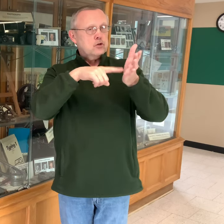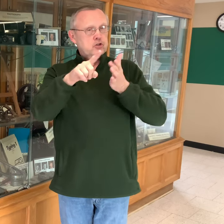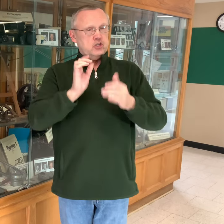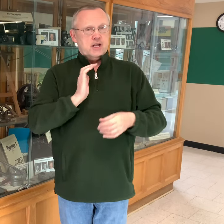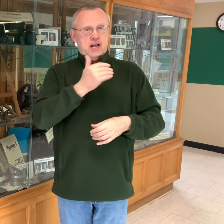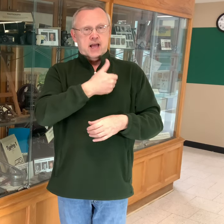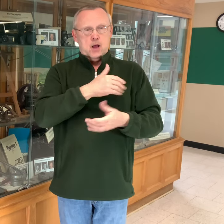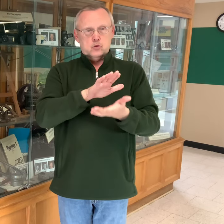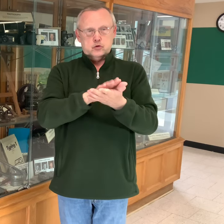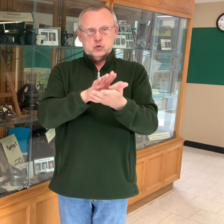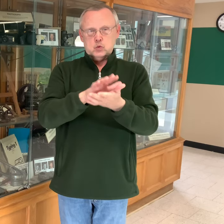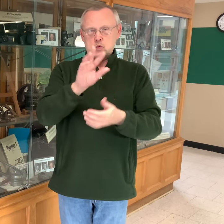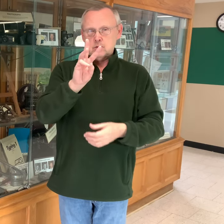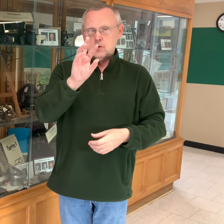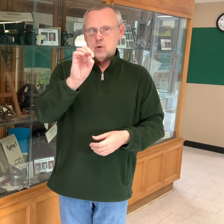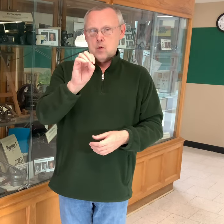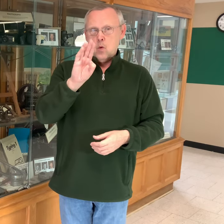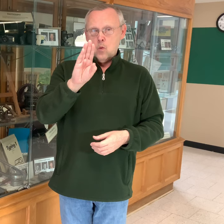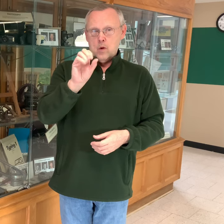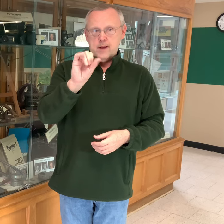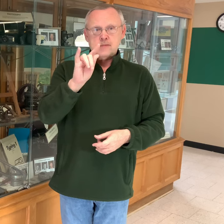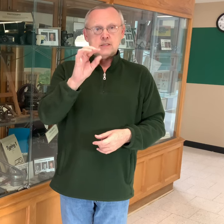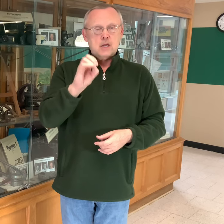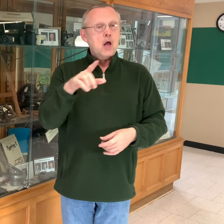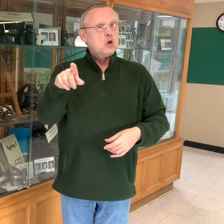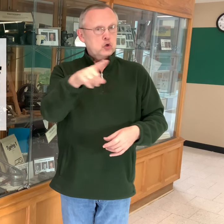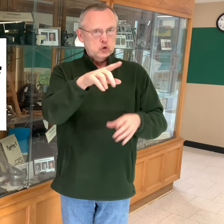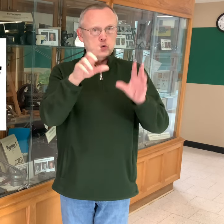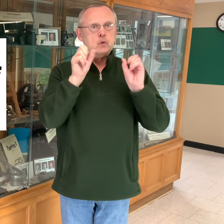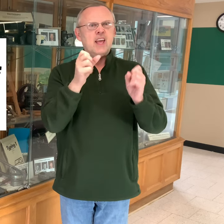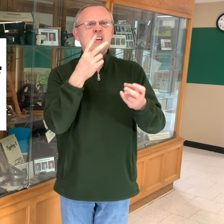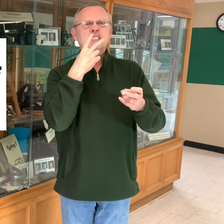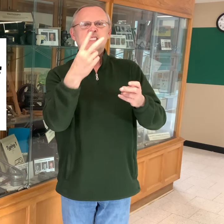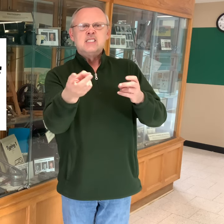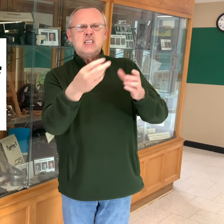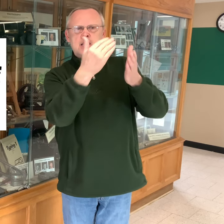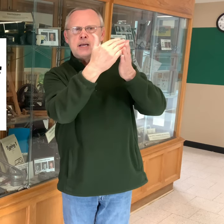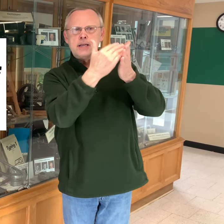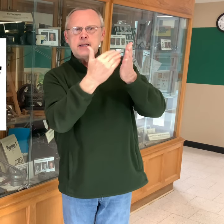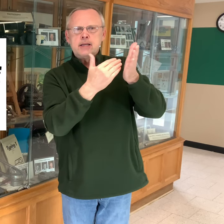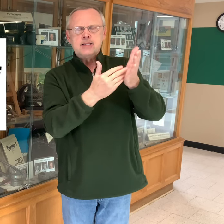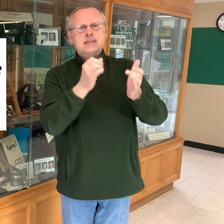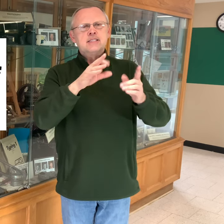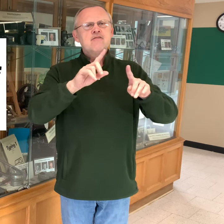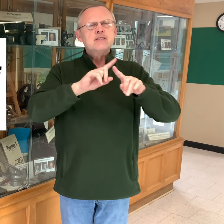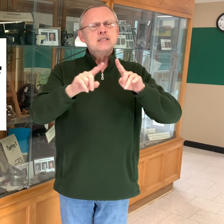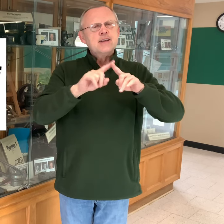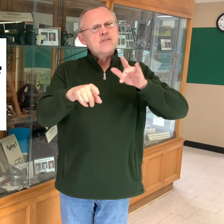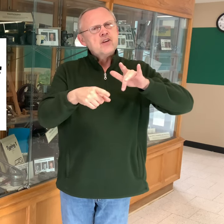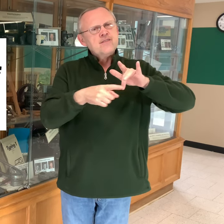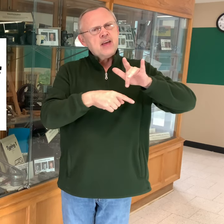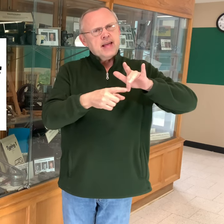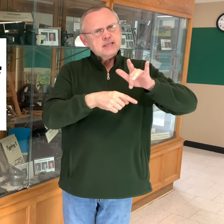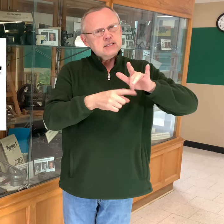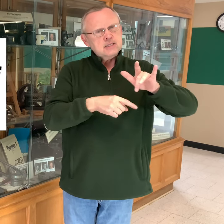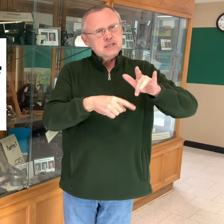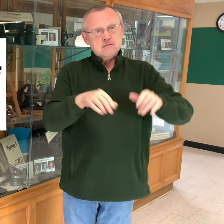If you check the MSD website, you will see them listed there. We have different vacancies.